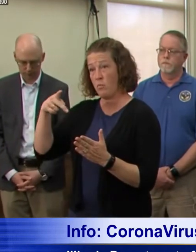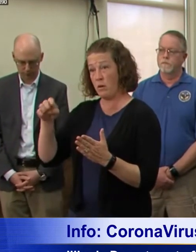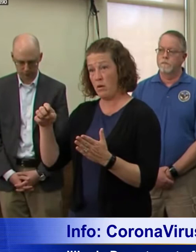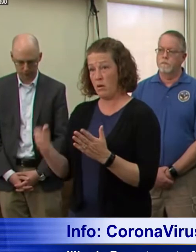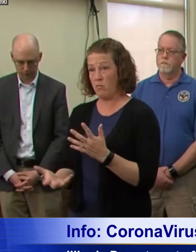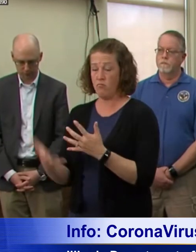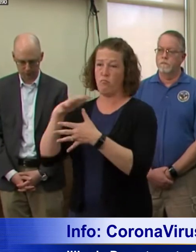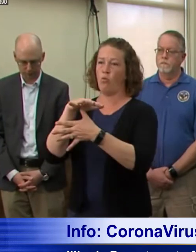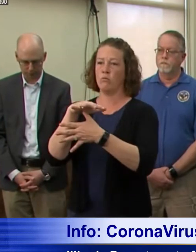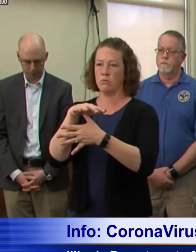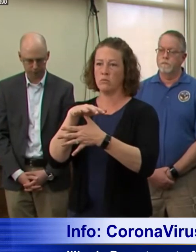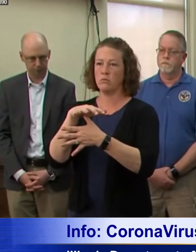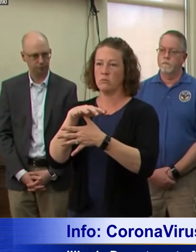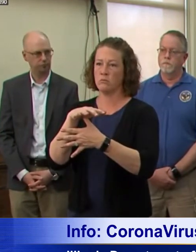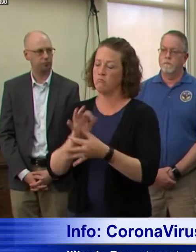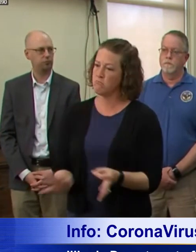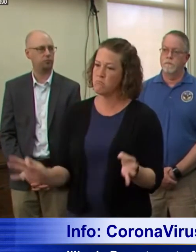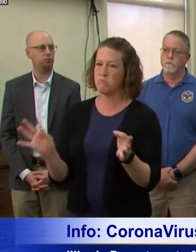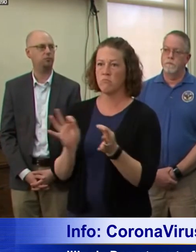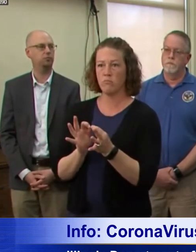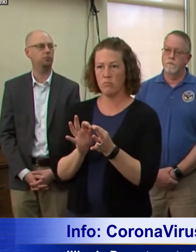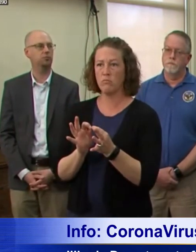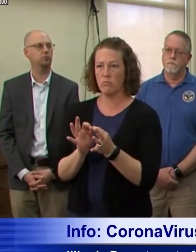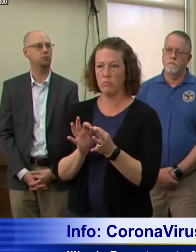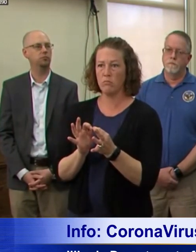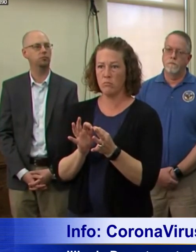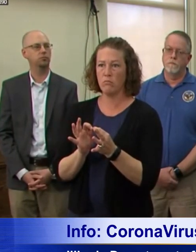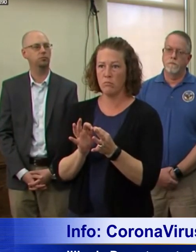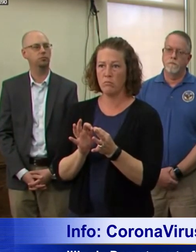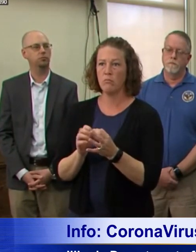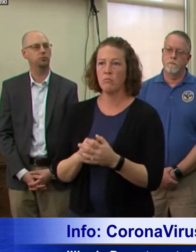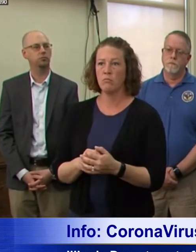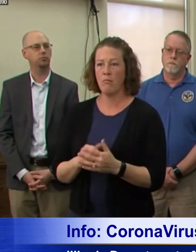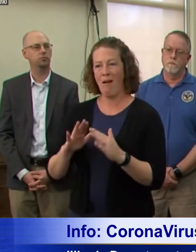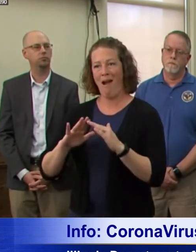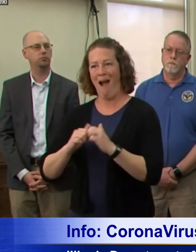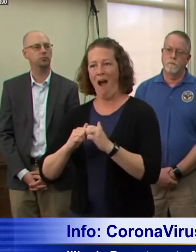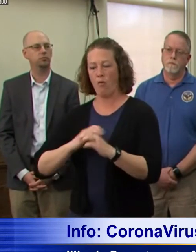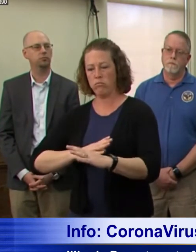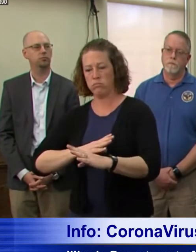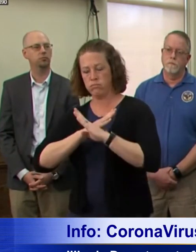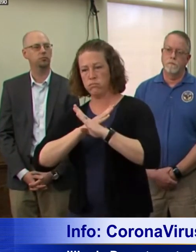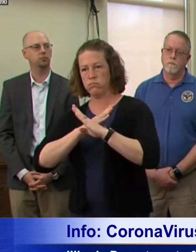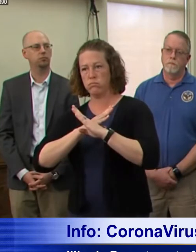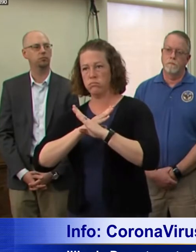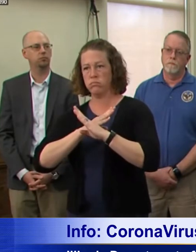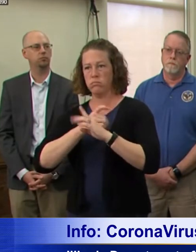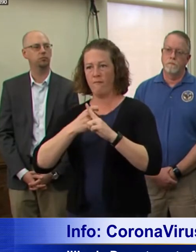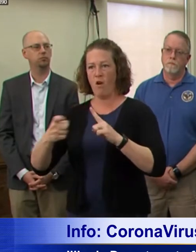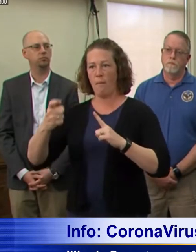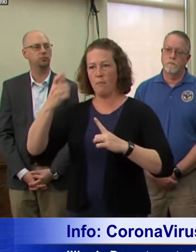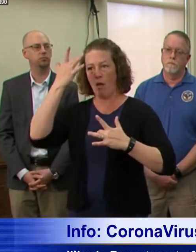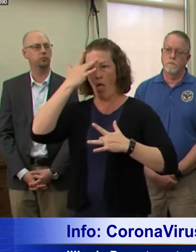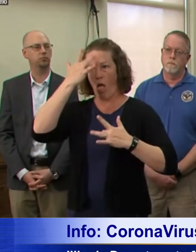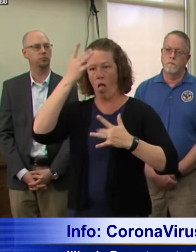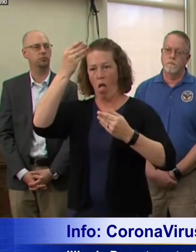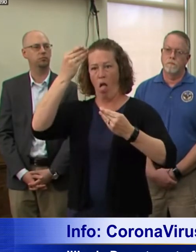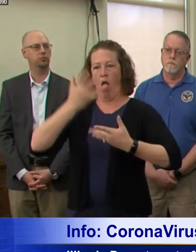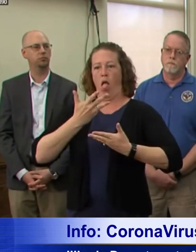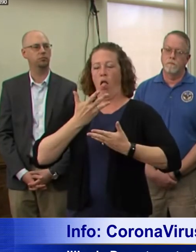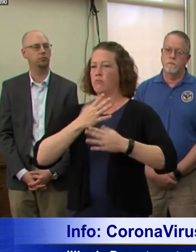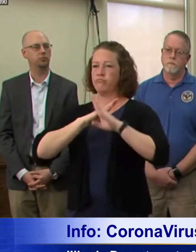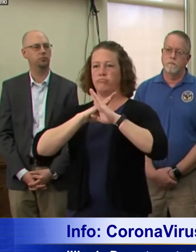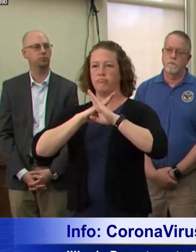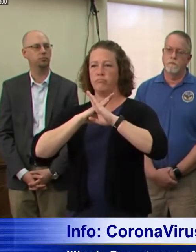And to communicate other methods can be employed to protect against the disease. No nurse, doctor,